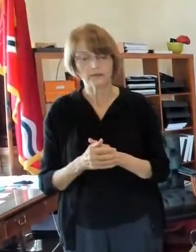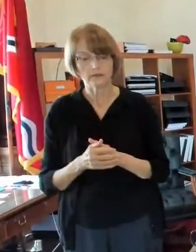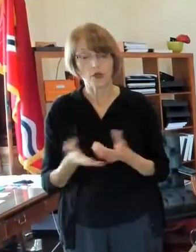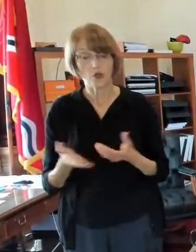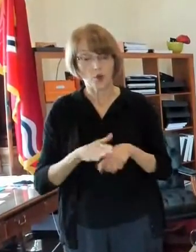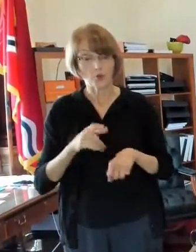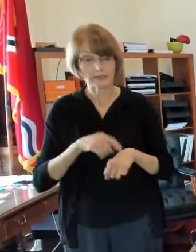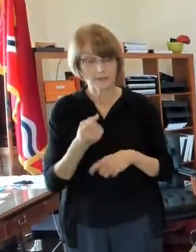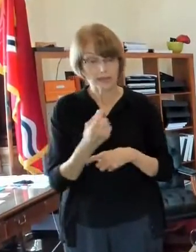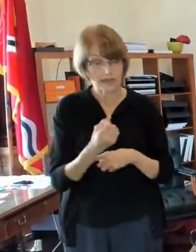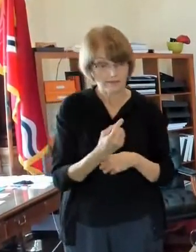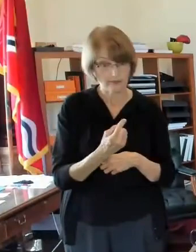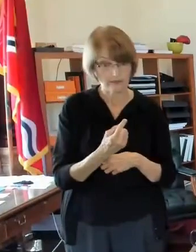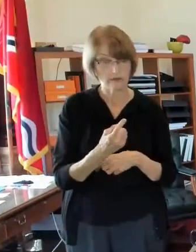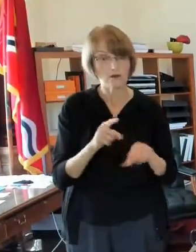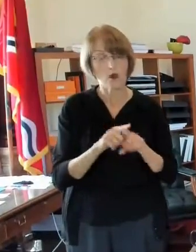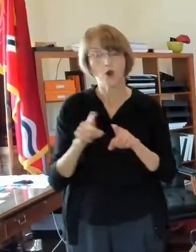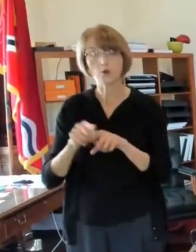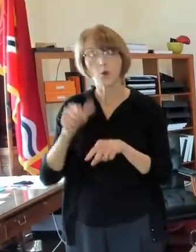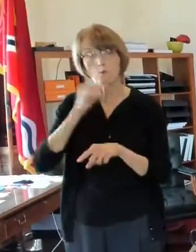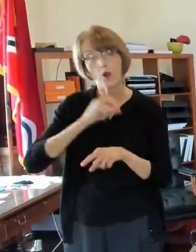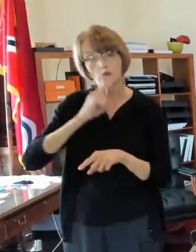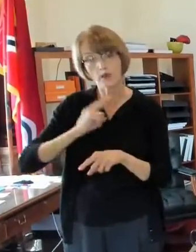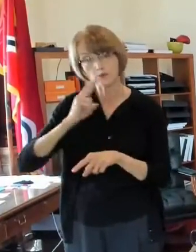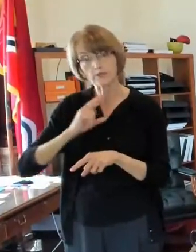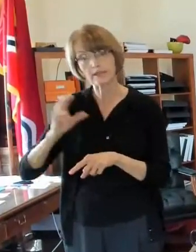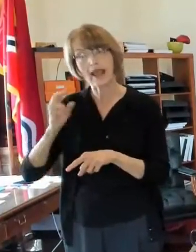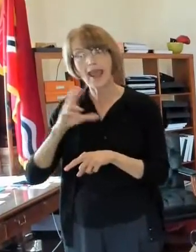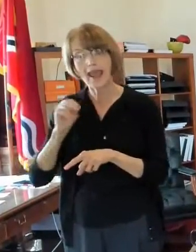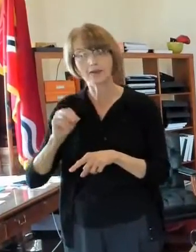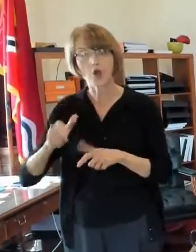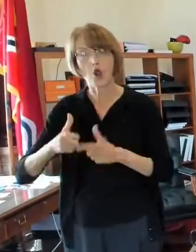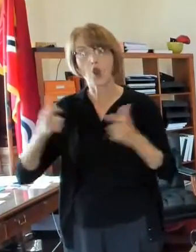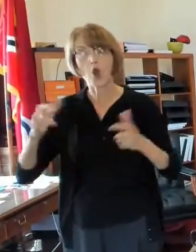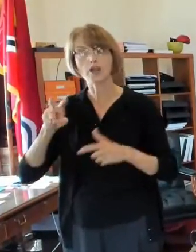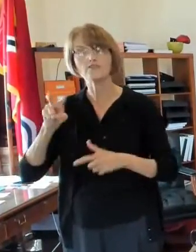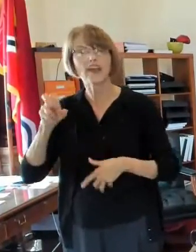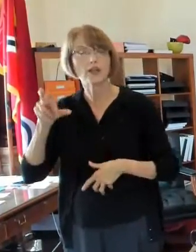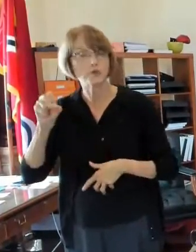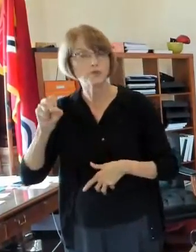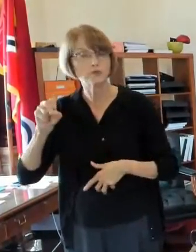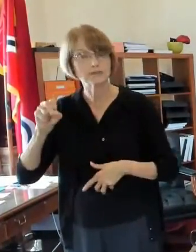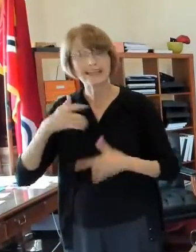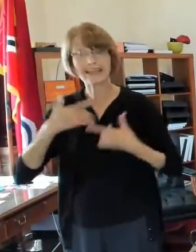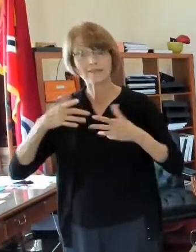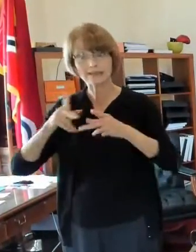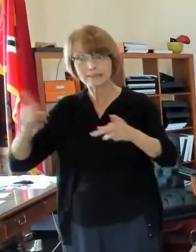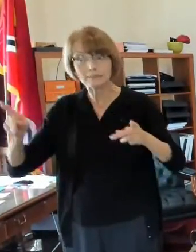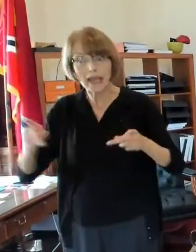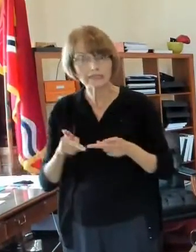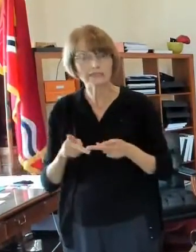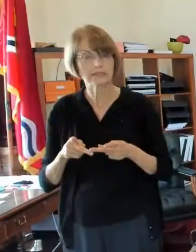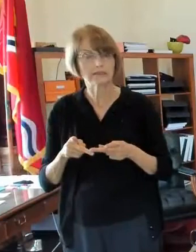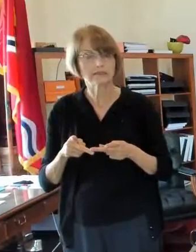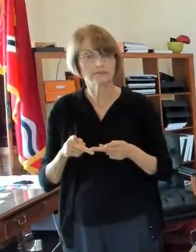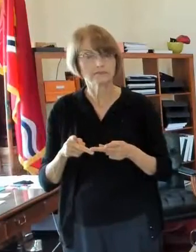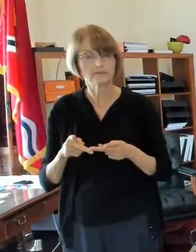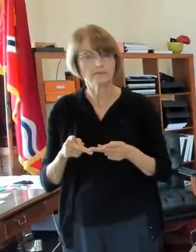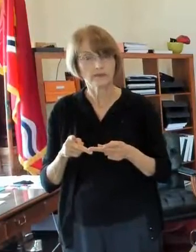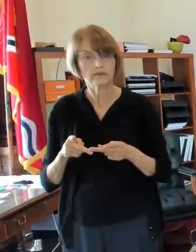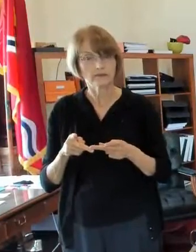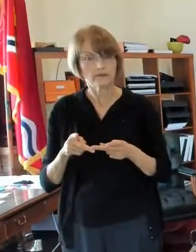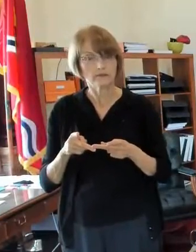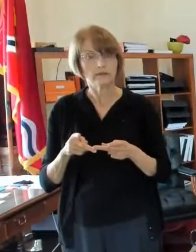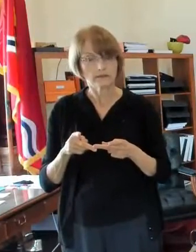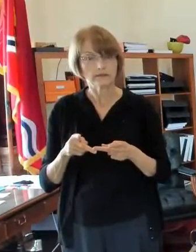time of 11 pm is that bars restaurants and venues large event spaces or venues uh have also